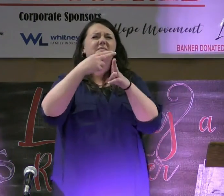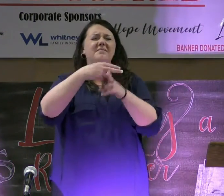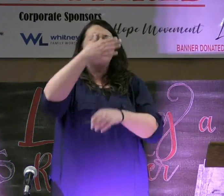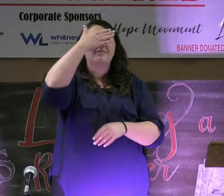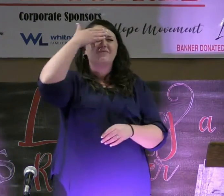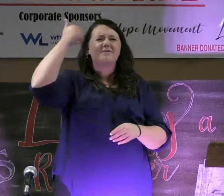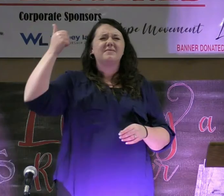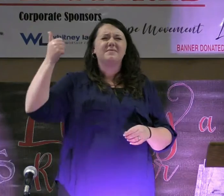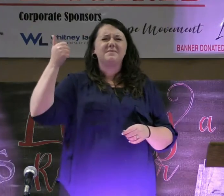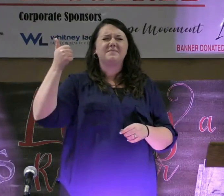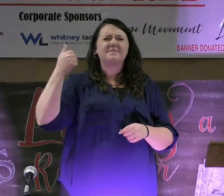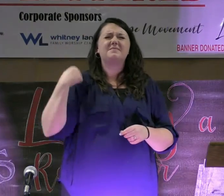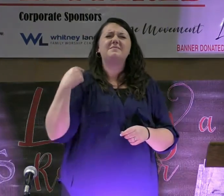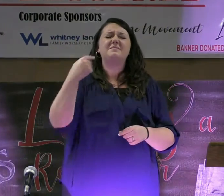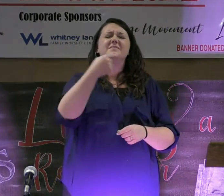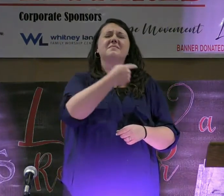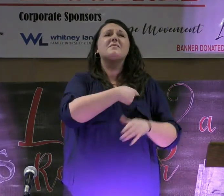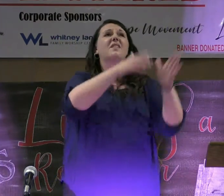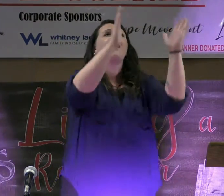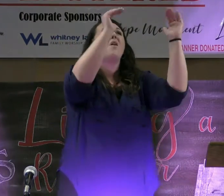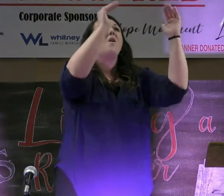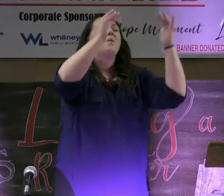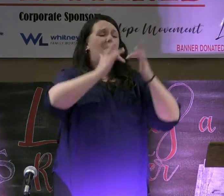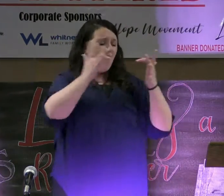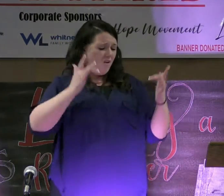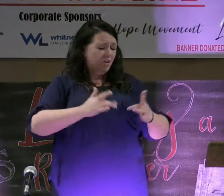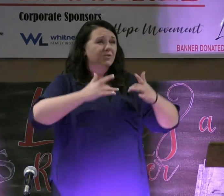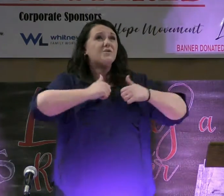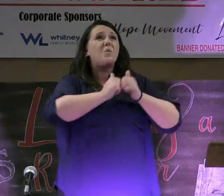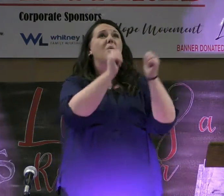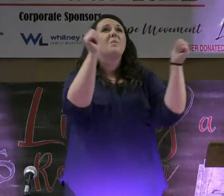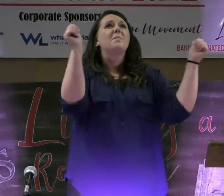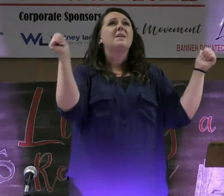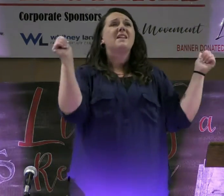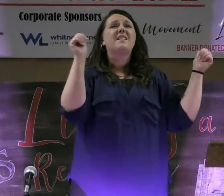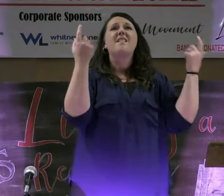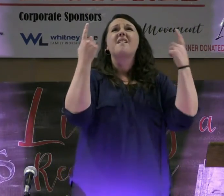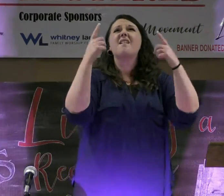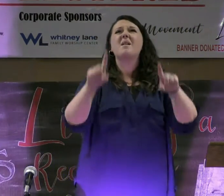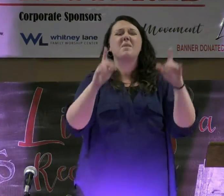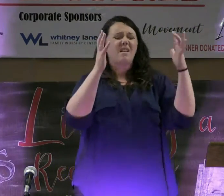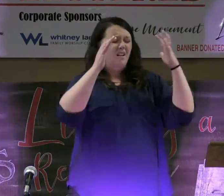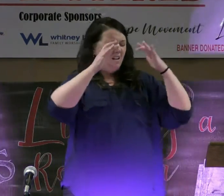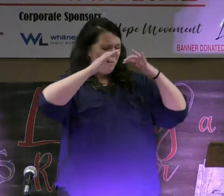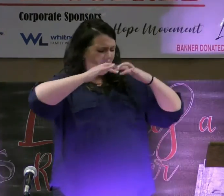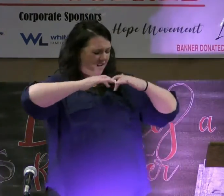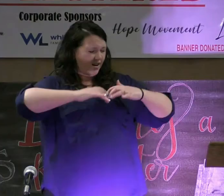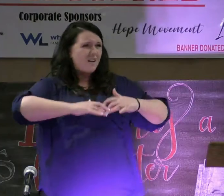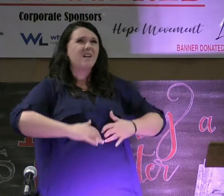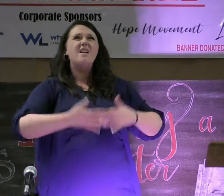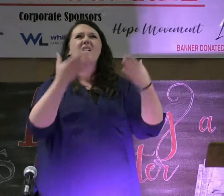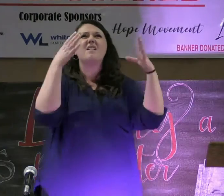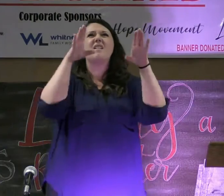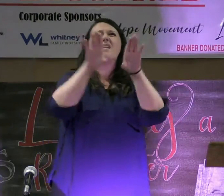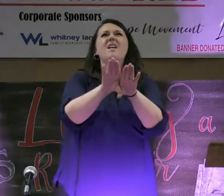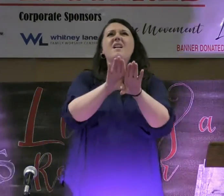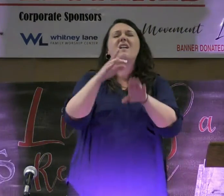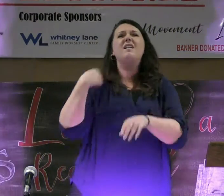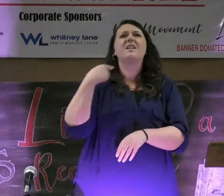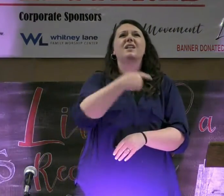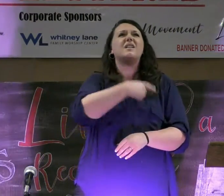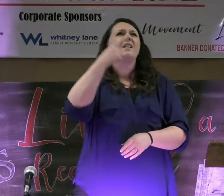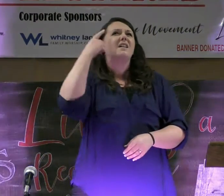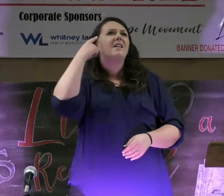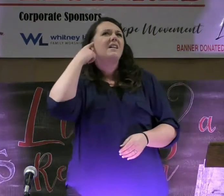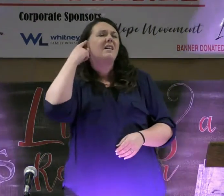forgotten. When we've had our hopes up, and our hearts open, only to be brought down by closed doors, and we've